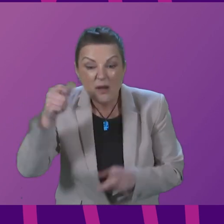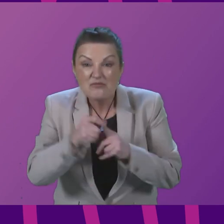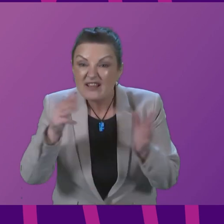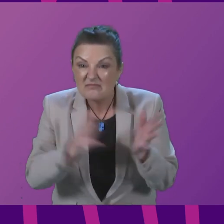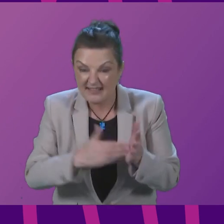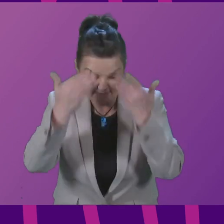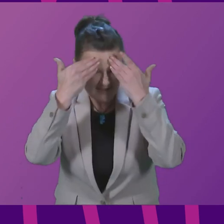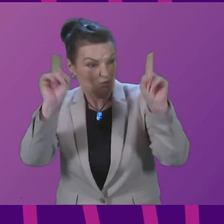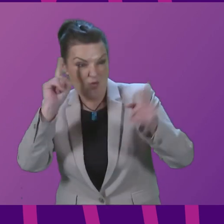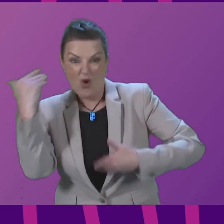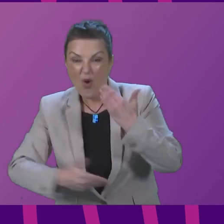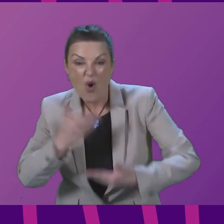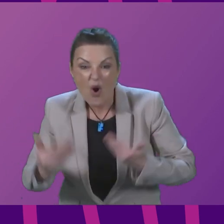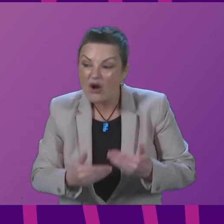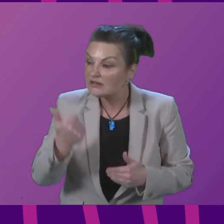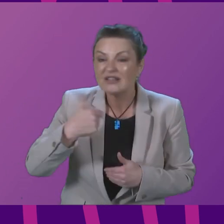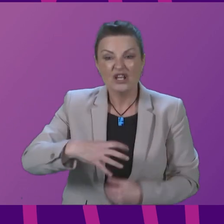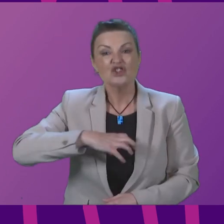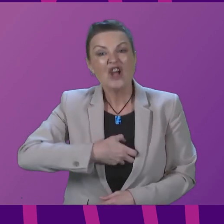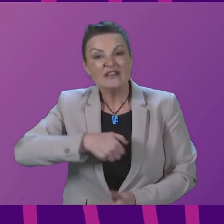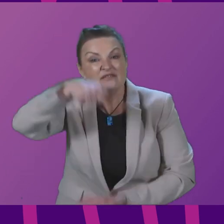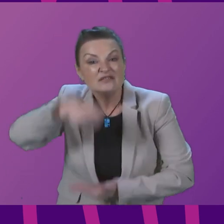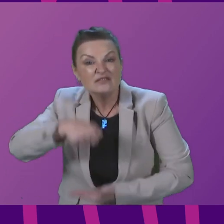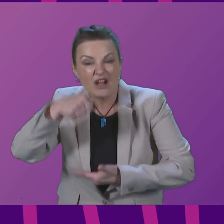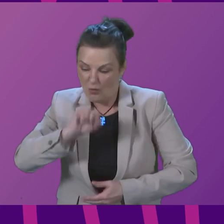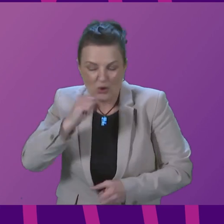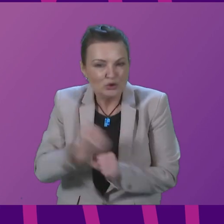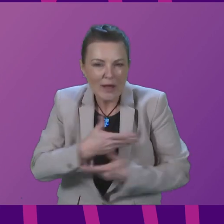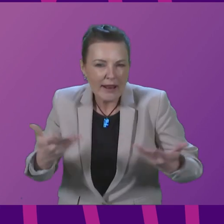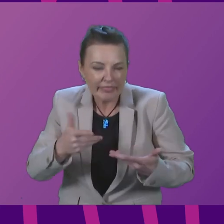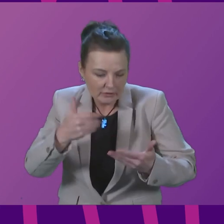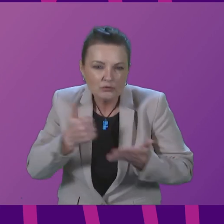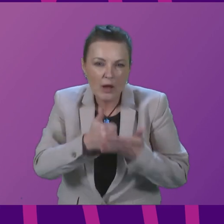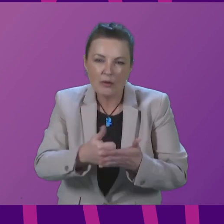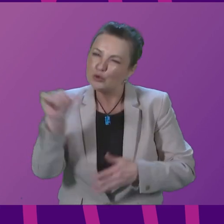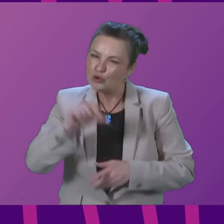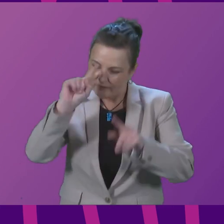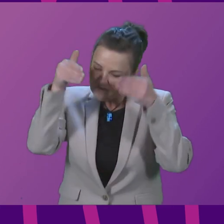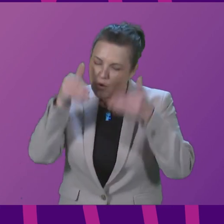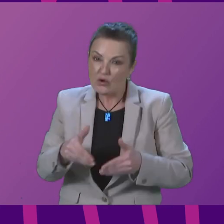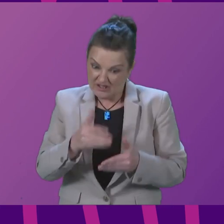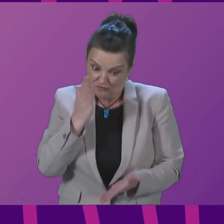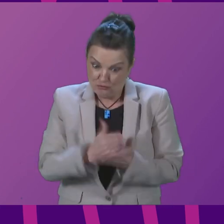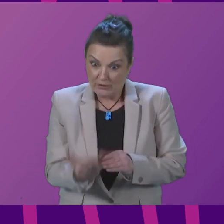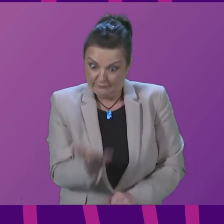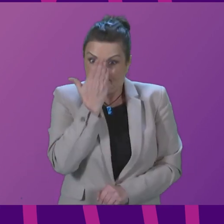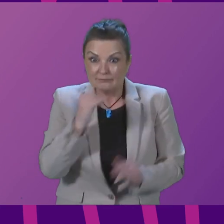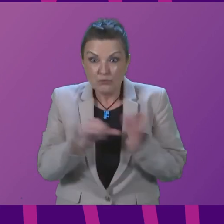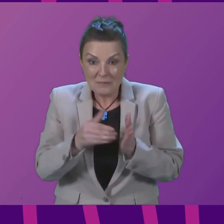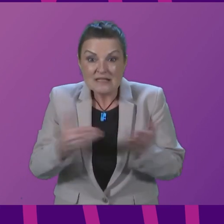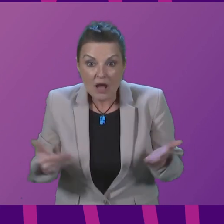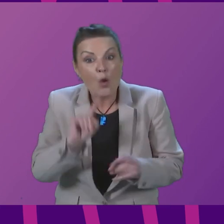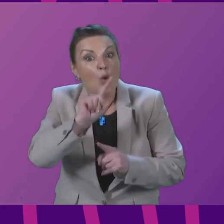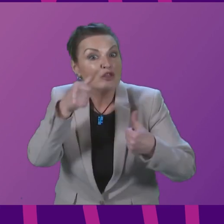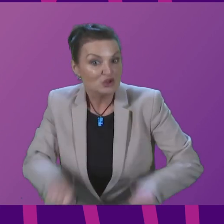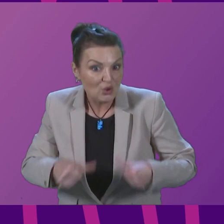-touch Chancellor of the Exchequer refused to do enough about. Perhaps we should focus on the immediate problems being faced by people and